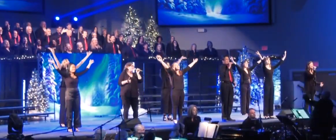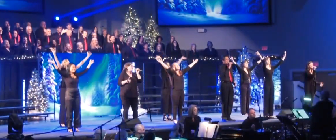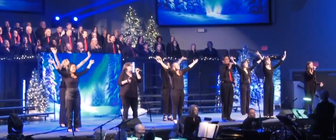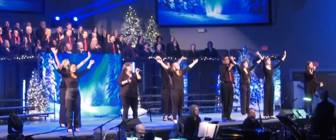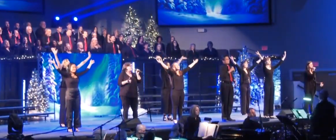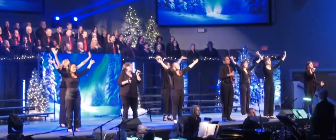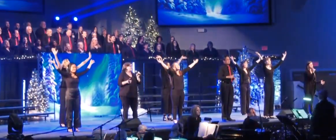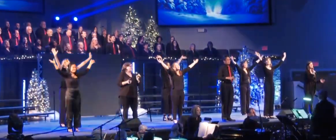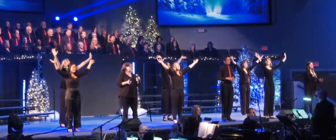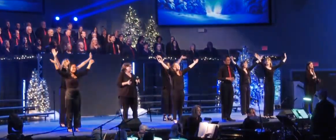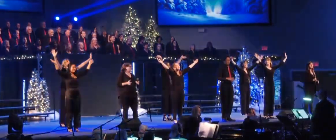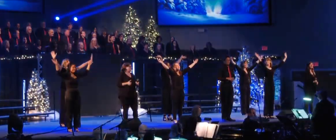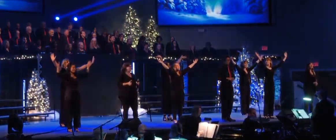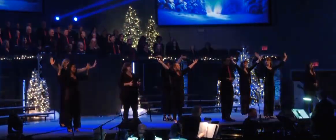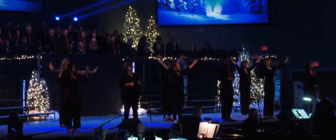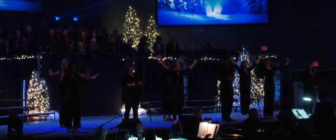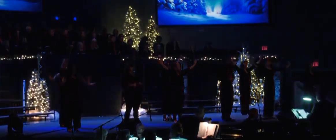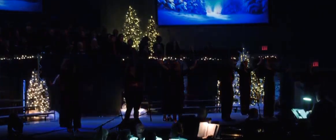Amen